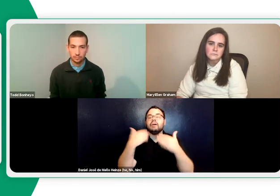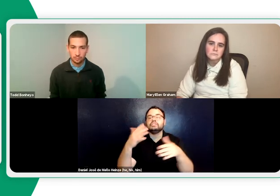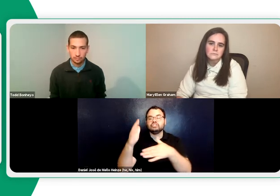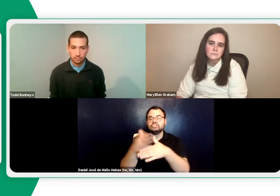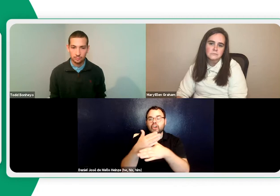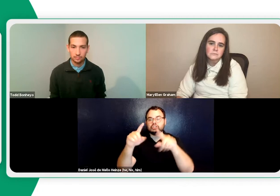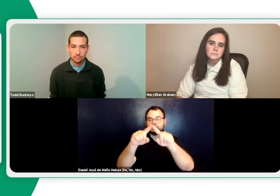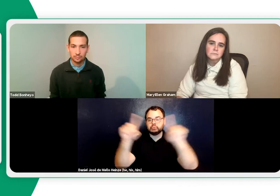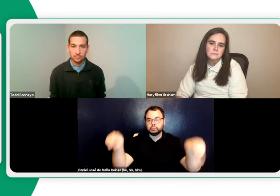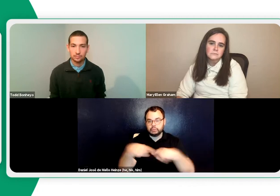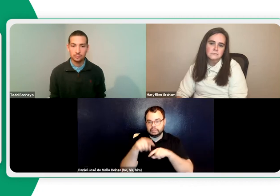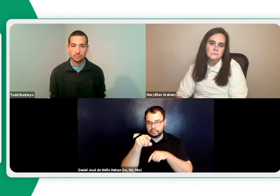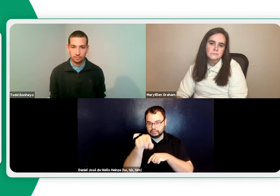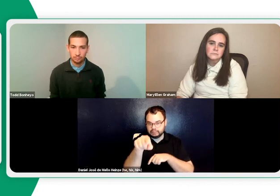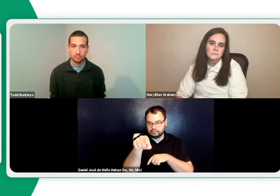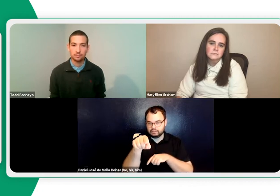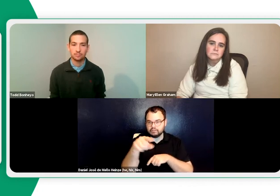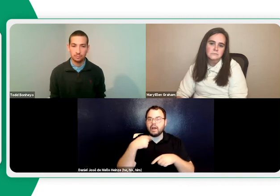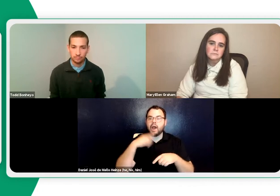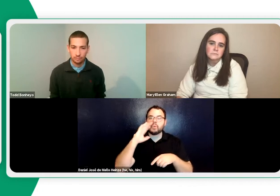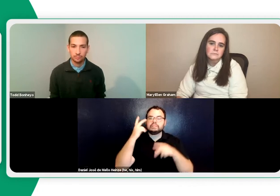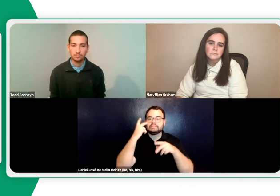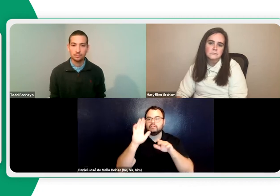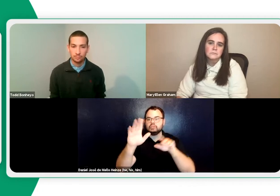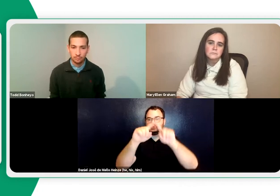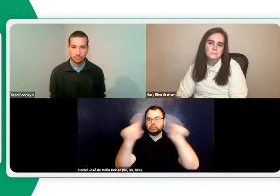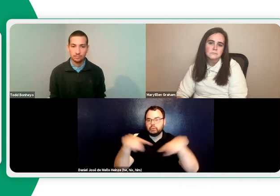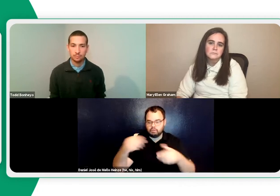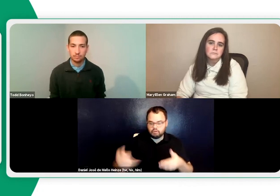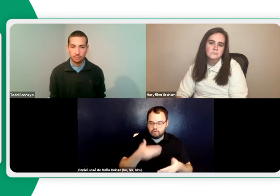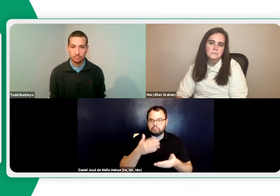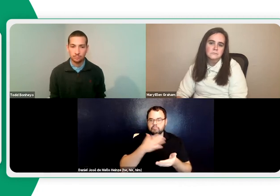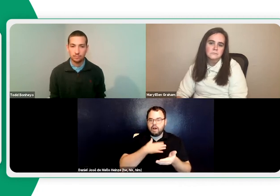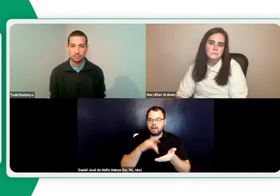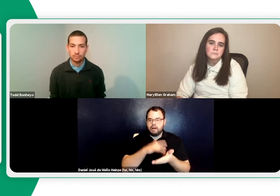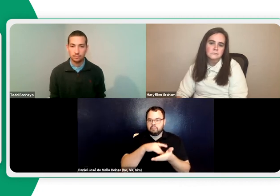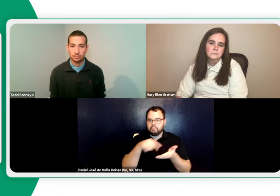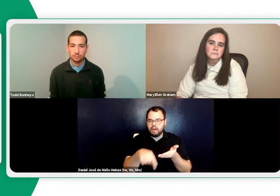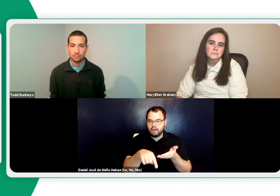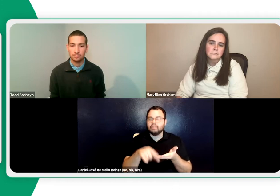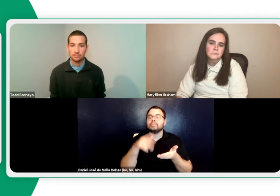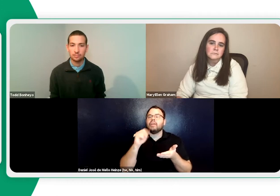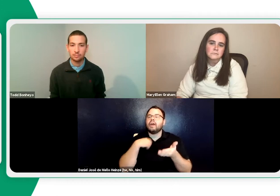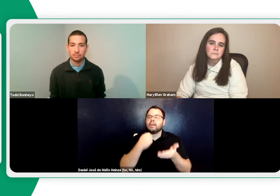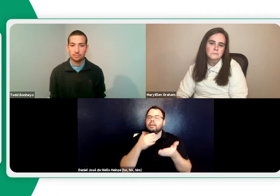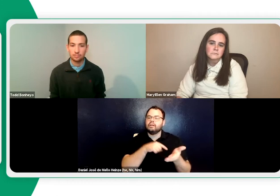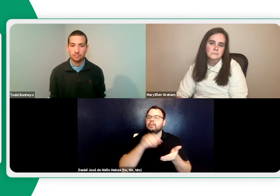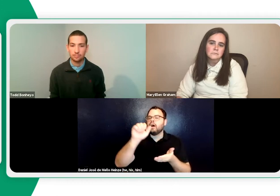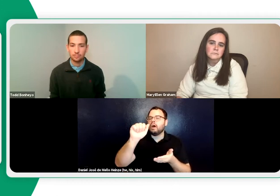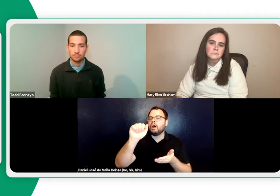it will say iPad. And then I'll share that screen. And I will then show